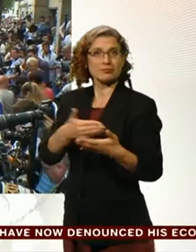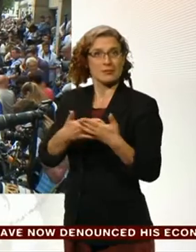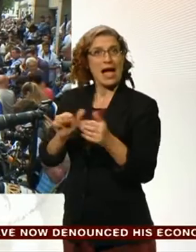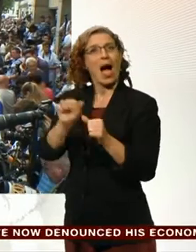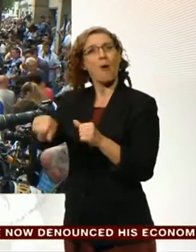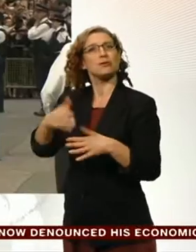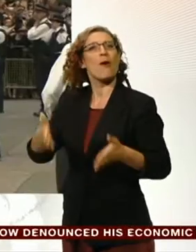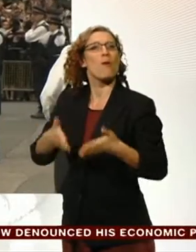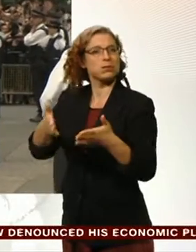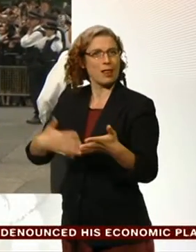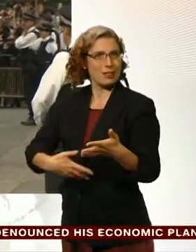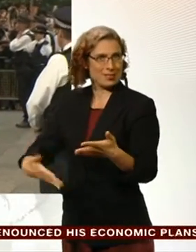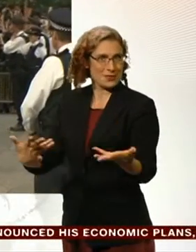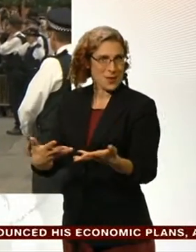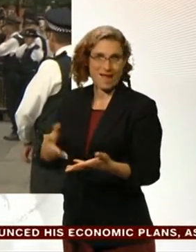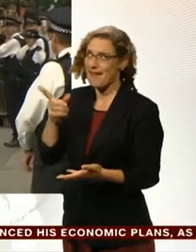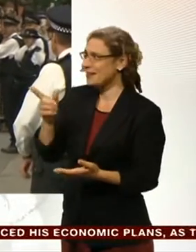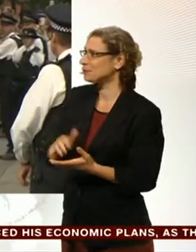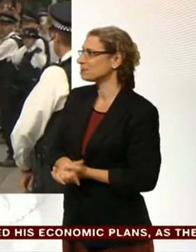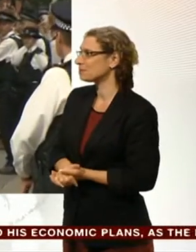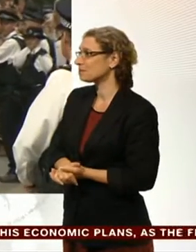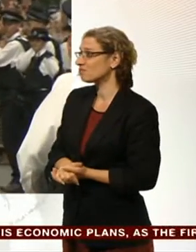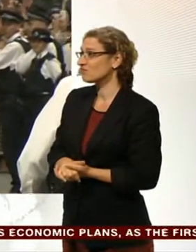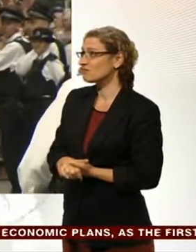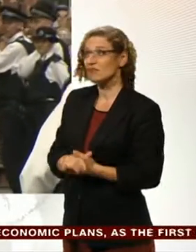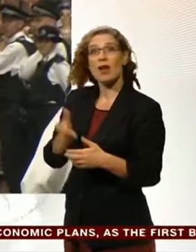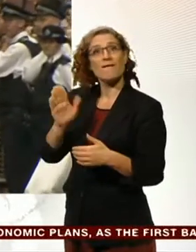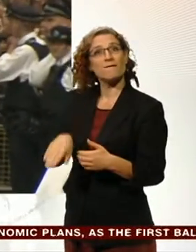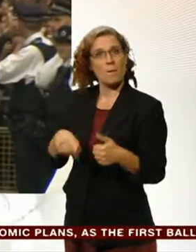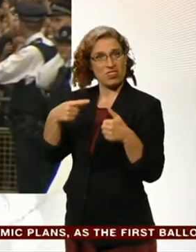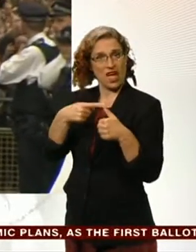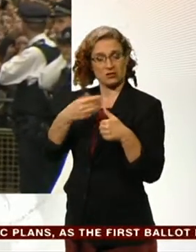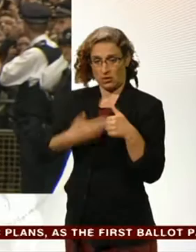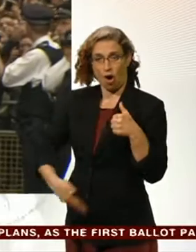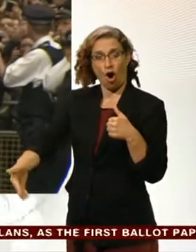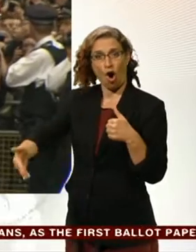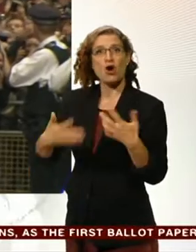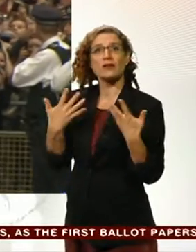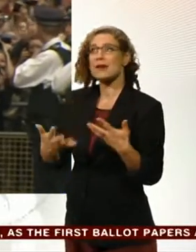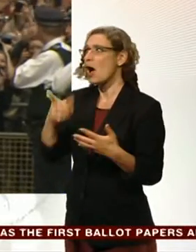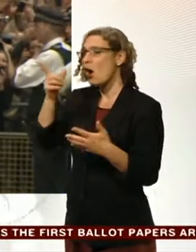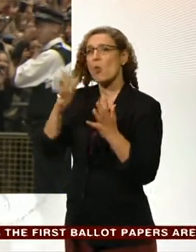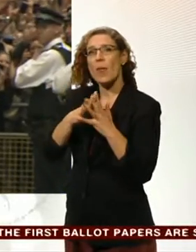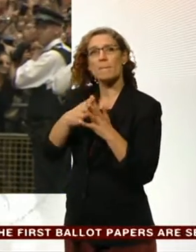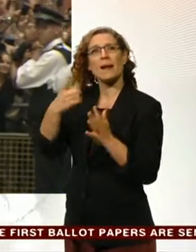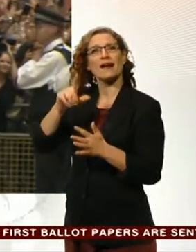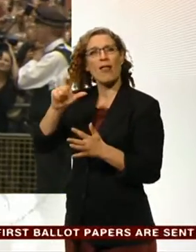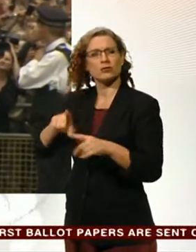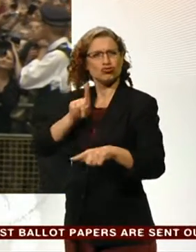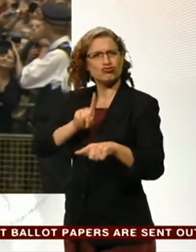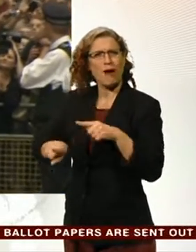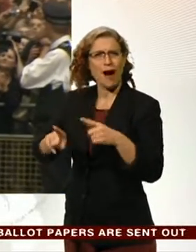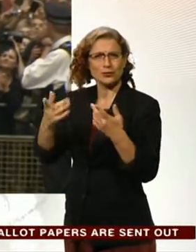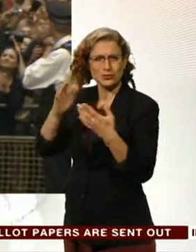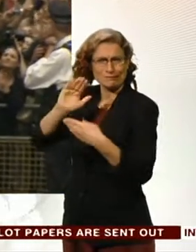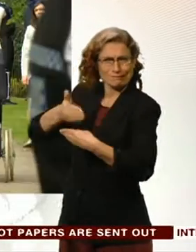to get the first images of him. Since then, William and Catherine have very deliberately tried to limit George's exposure to the public